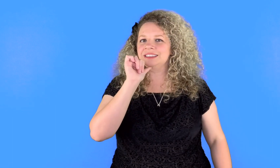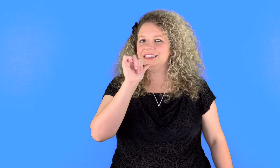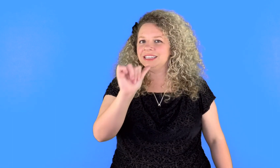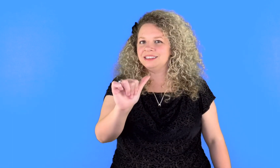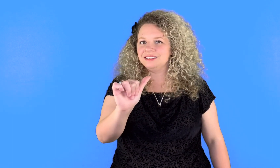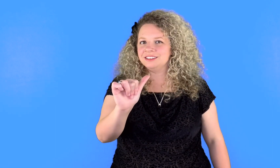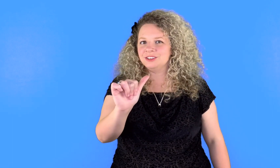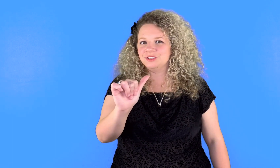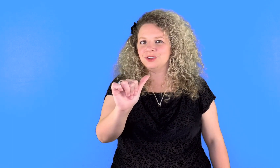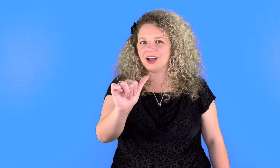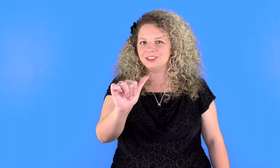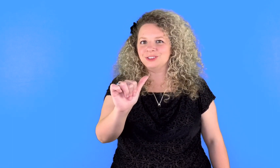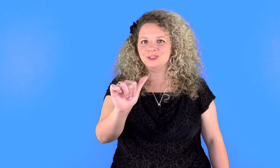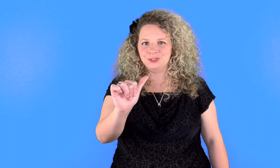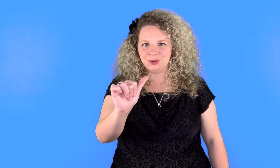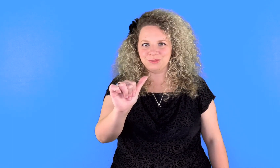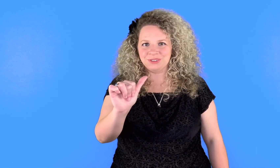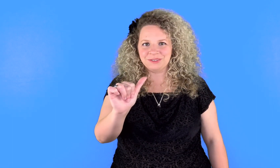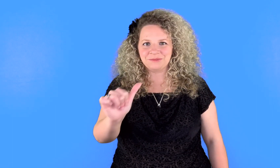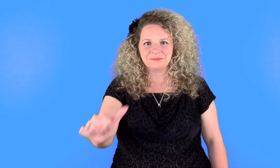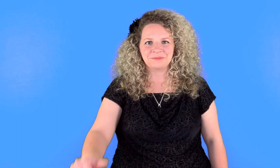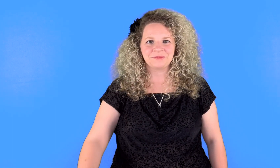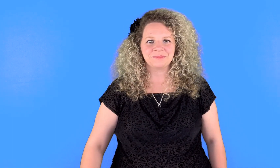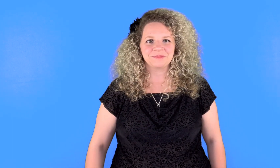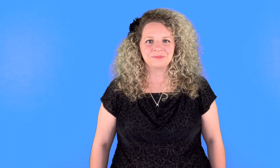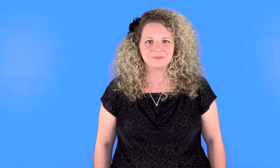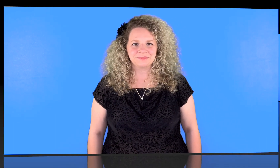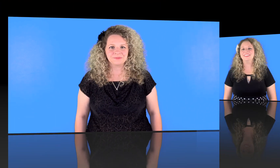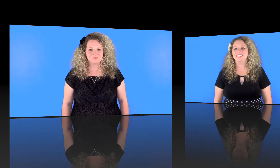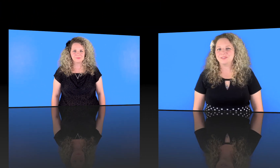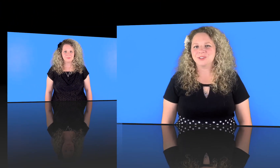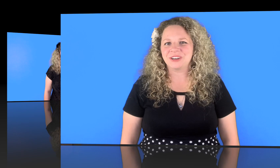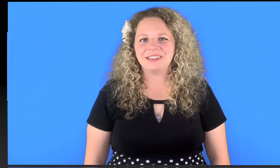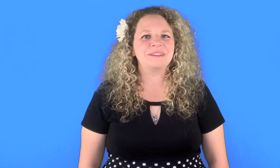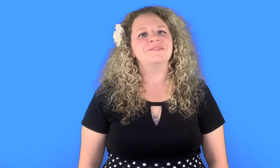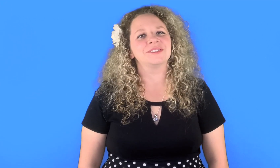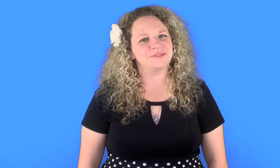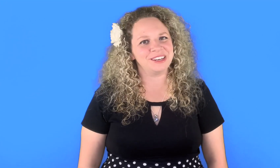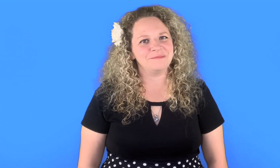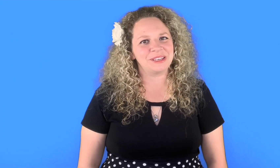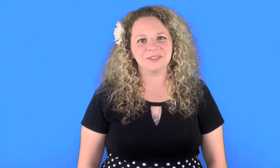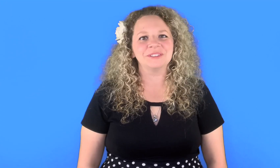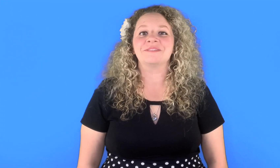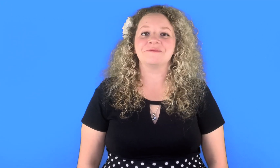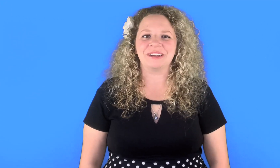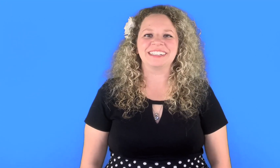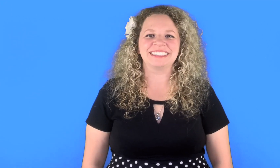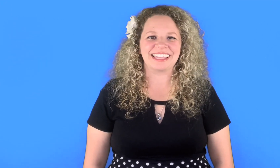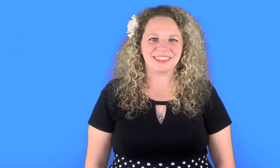Didn't. Not. Don't. Thanks for joining me for the Fundamentals of American Sign Language.